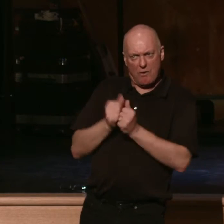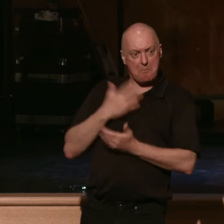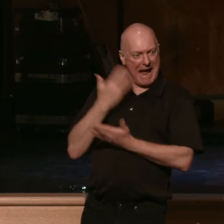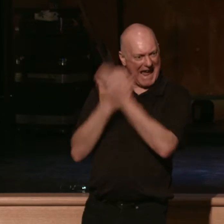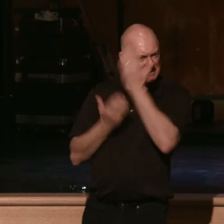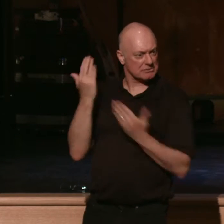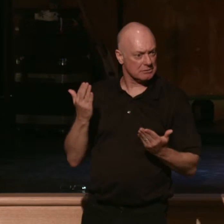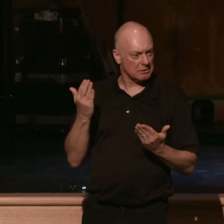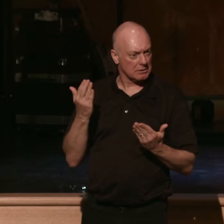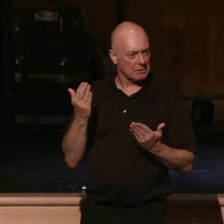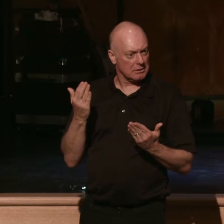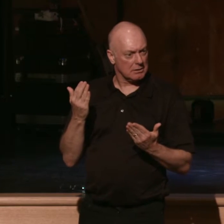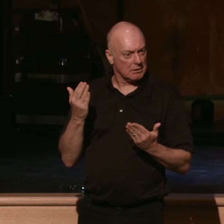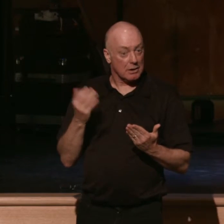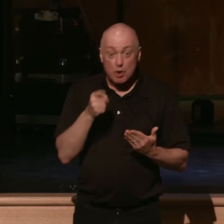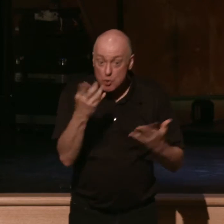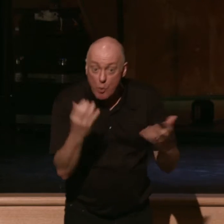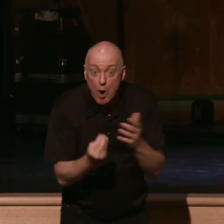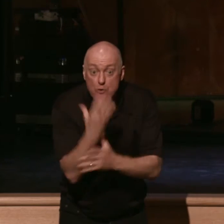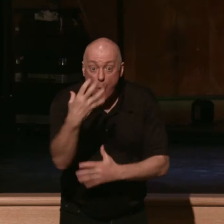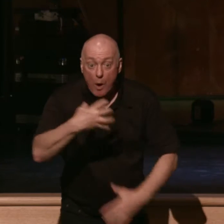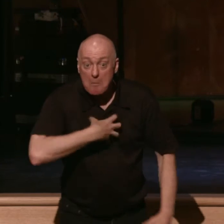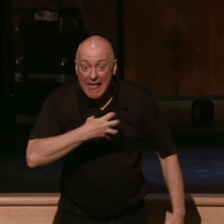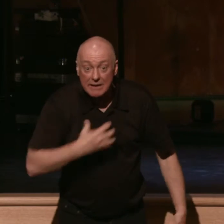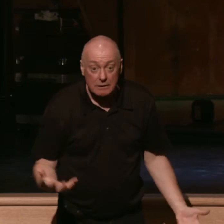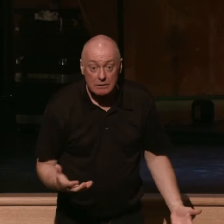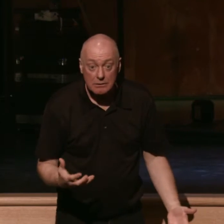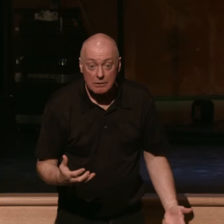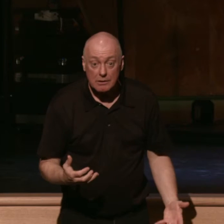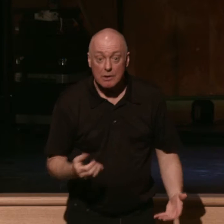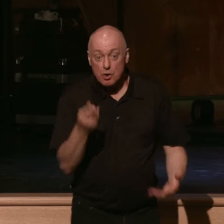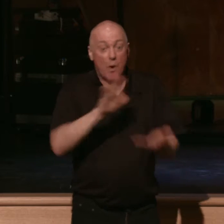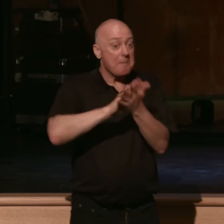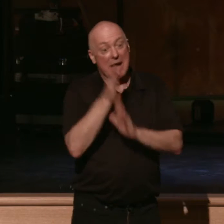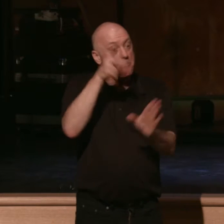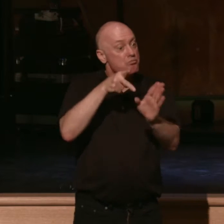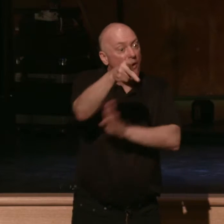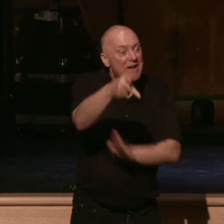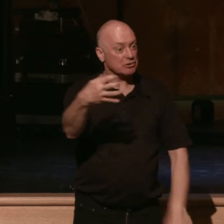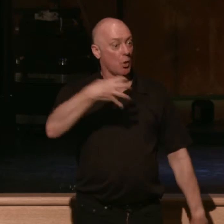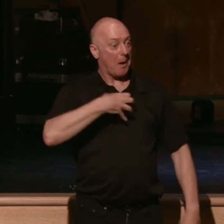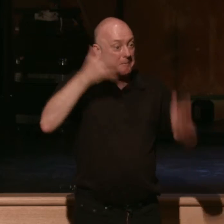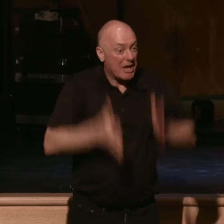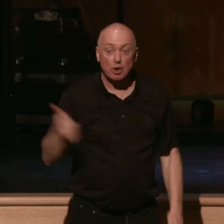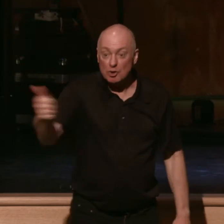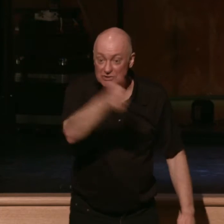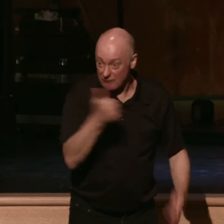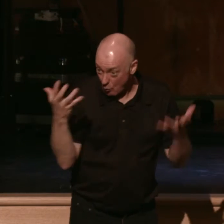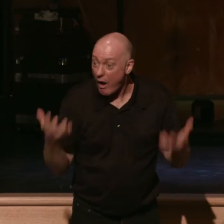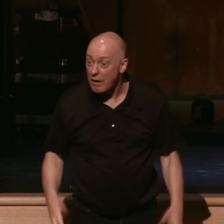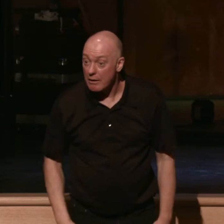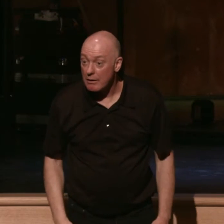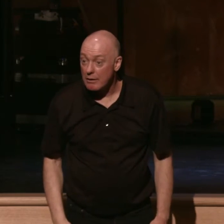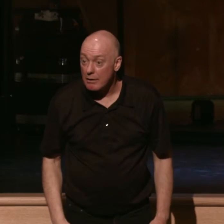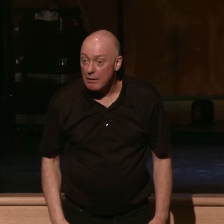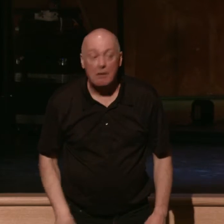Do you want to grow in complaining in your life? Do you want to turn pro at complaining? Well, then you abandon God's strength.